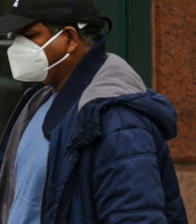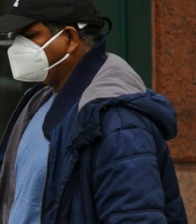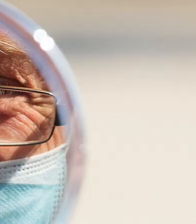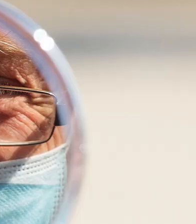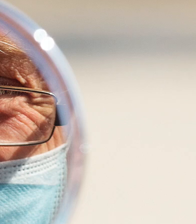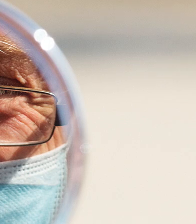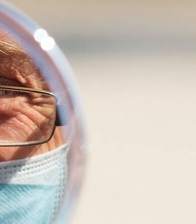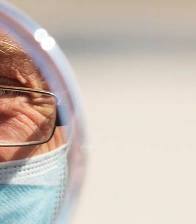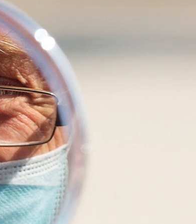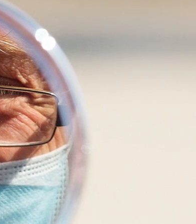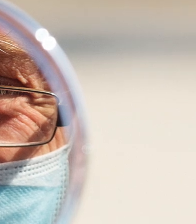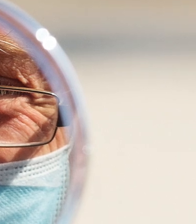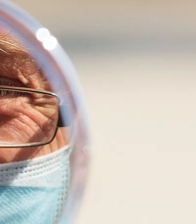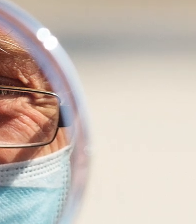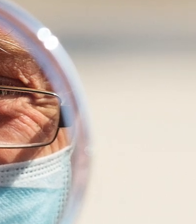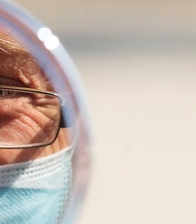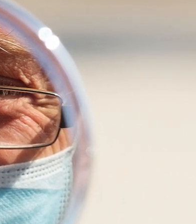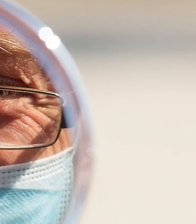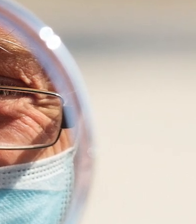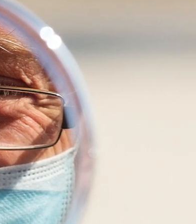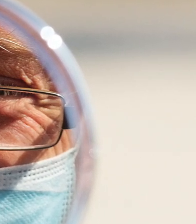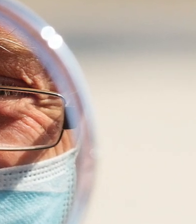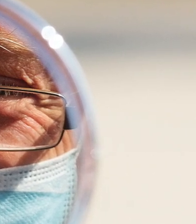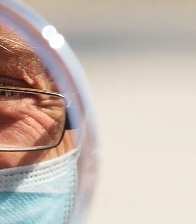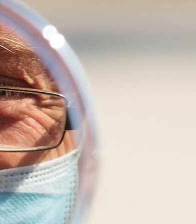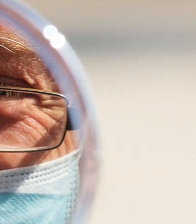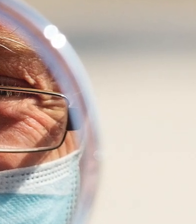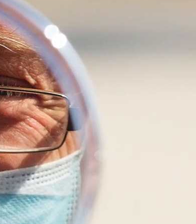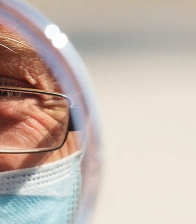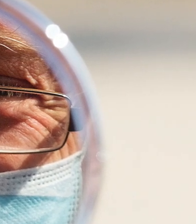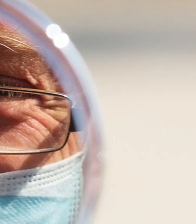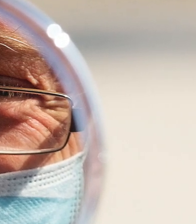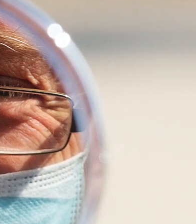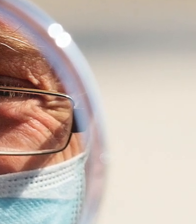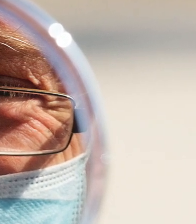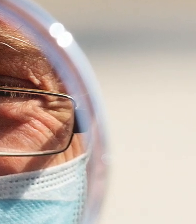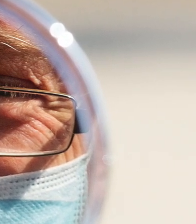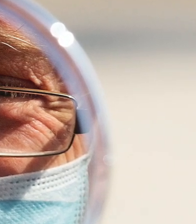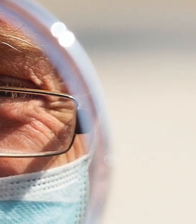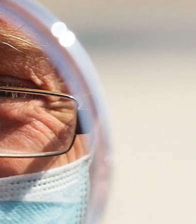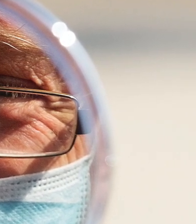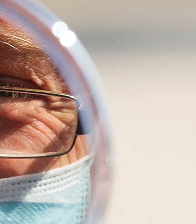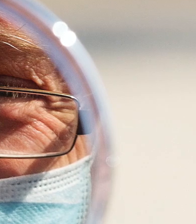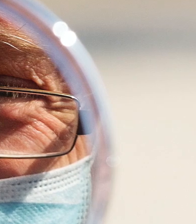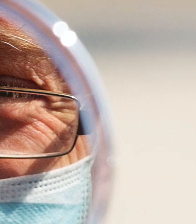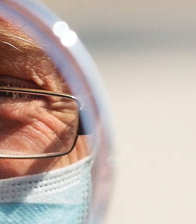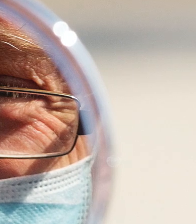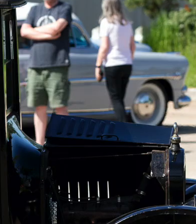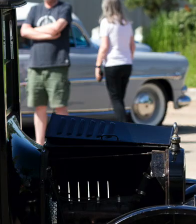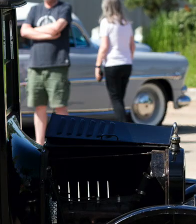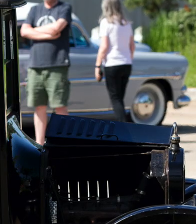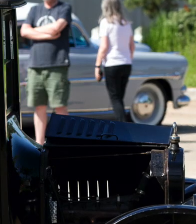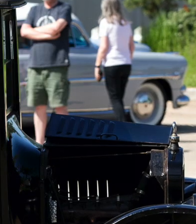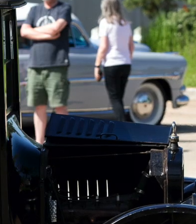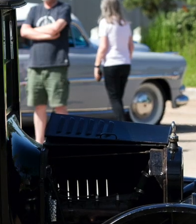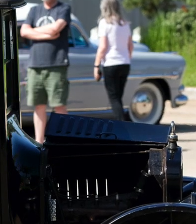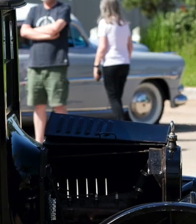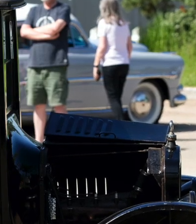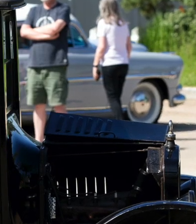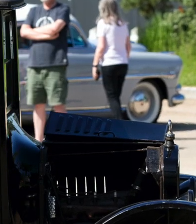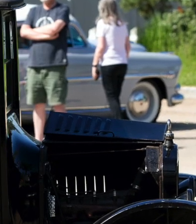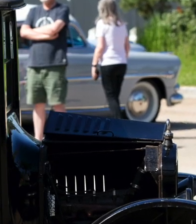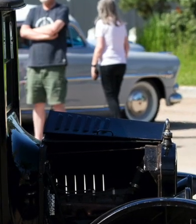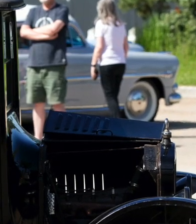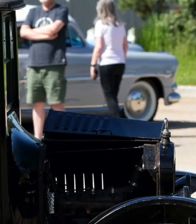communities. It is really important for Albertans to know how important masks are as a part of our overall strategy. That has been something